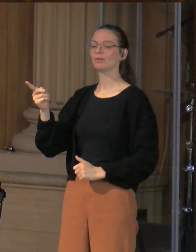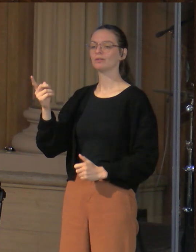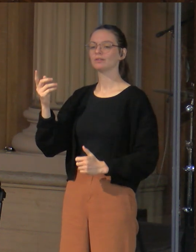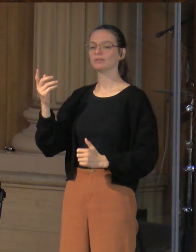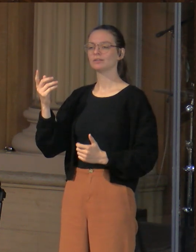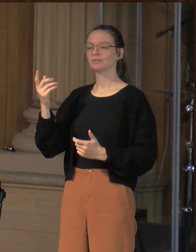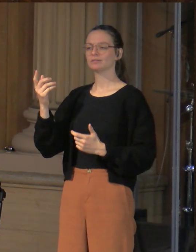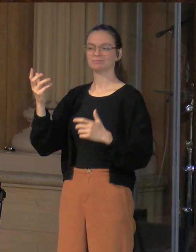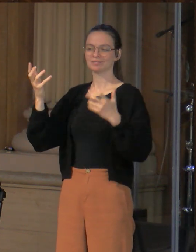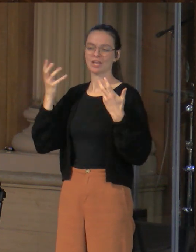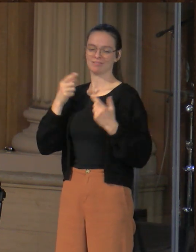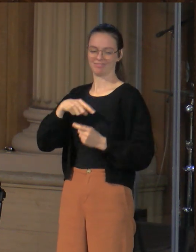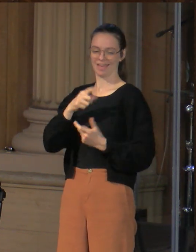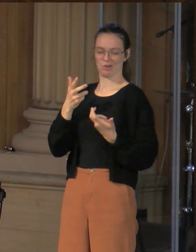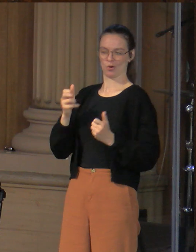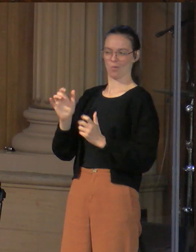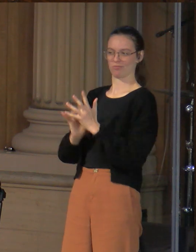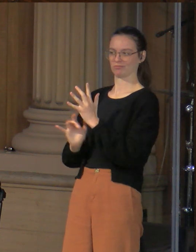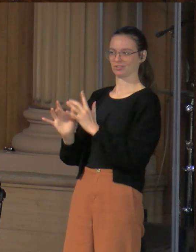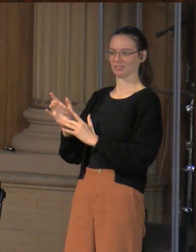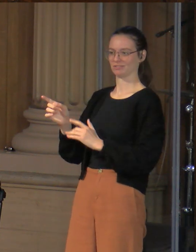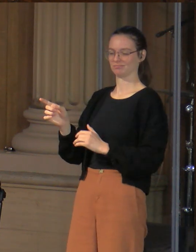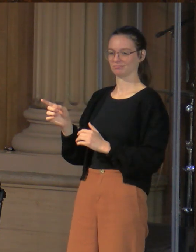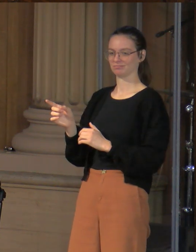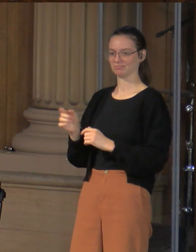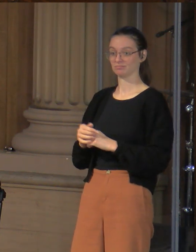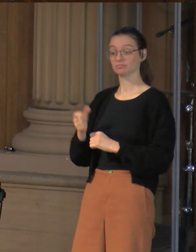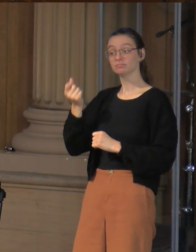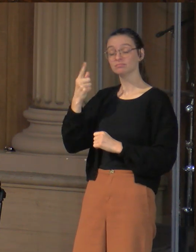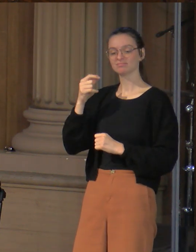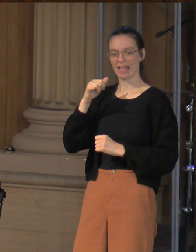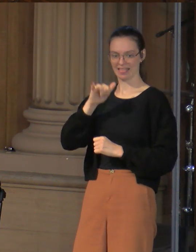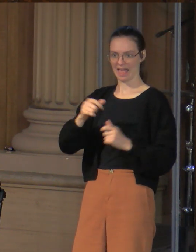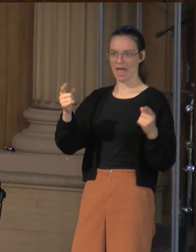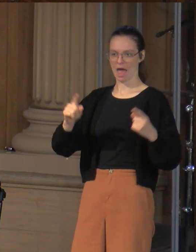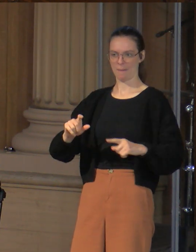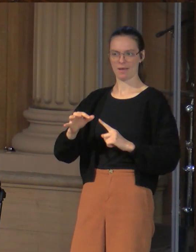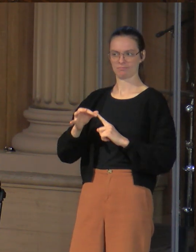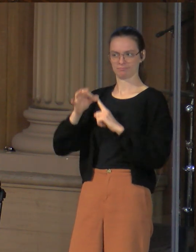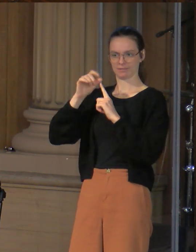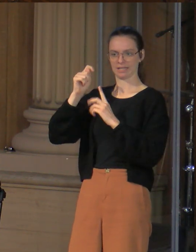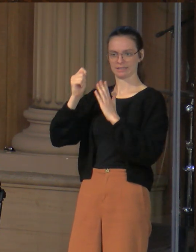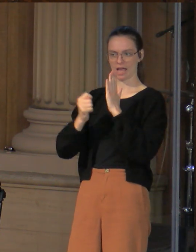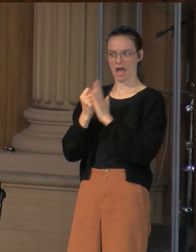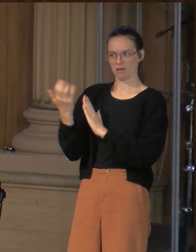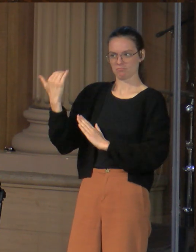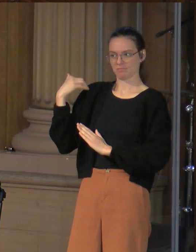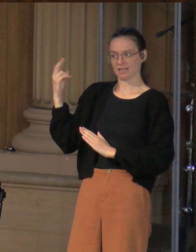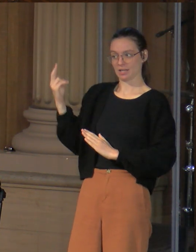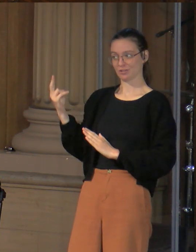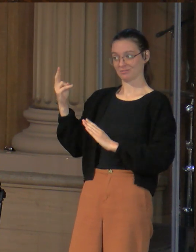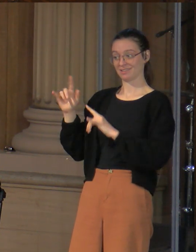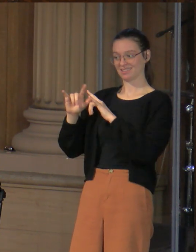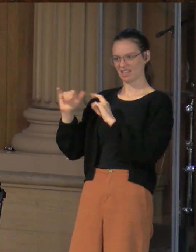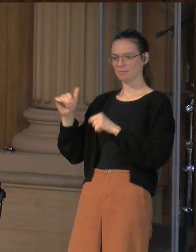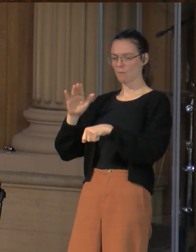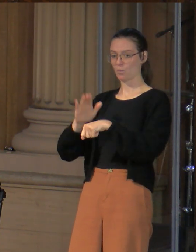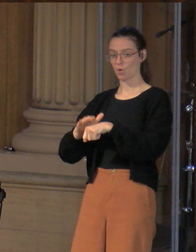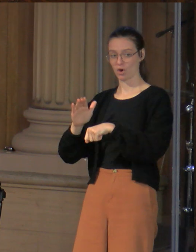And again, these are things that happened in a unique time in history, but this is certainly a warning to our generation of Christians in our day as